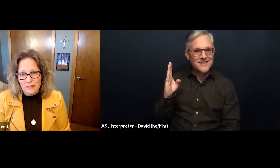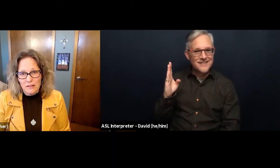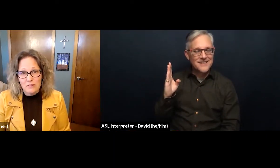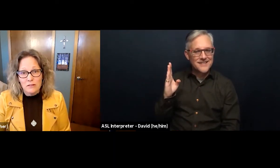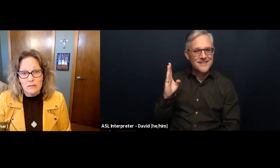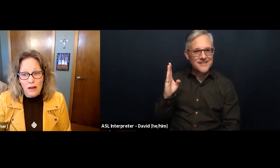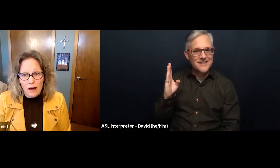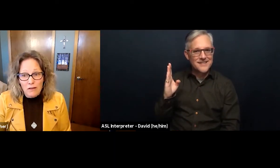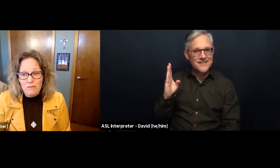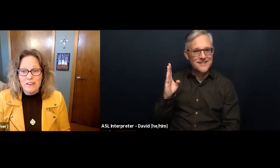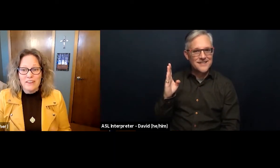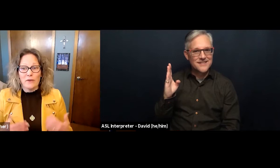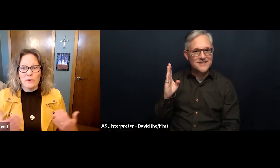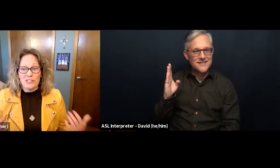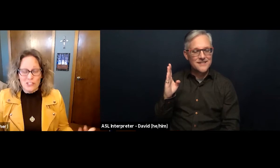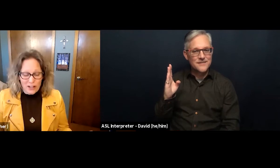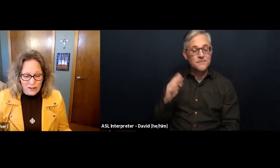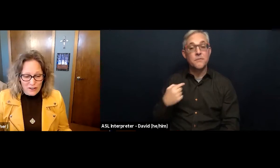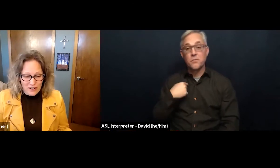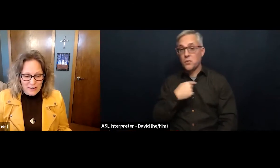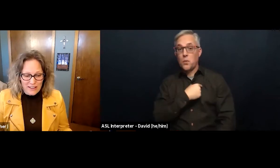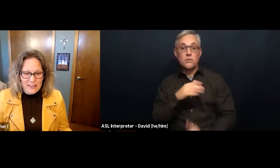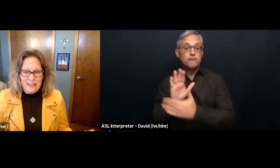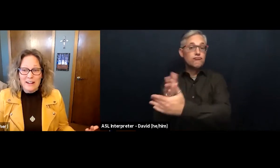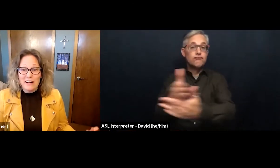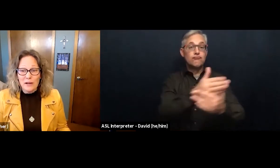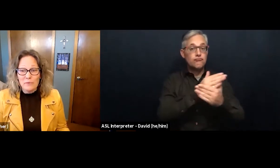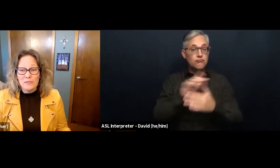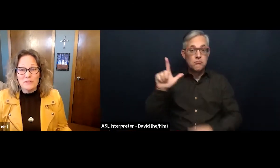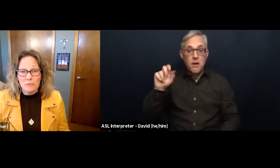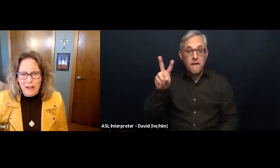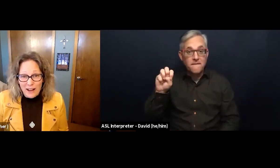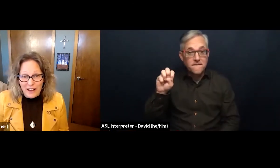The love that we share, it comes from God.